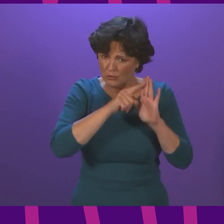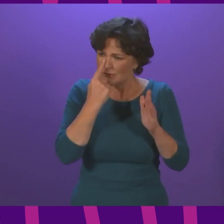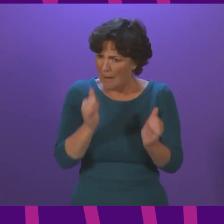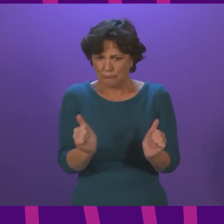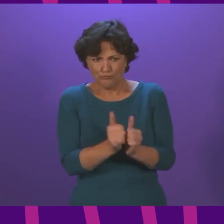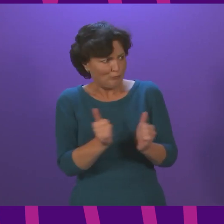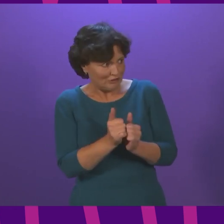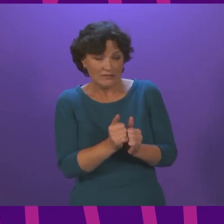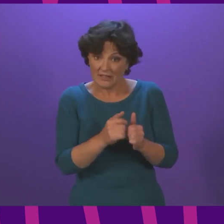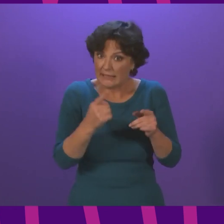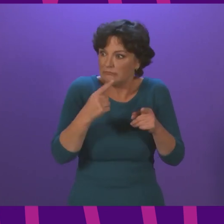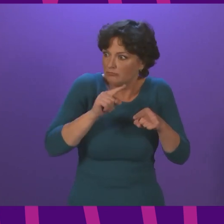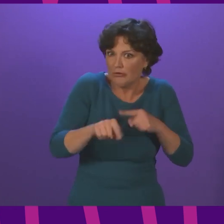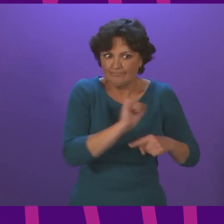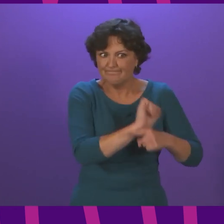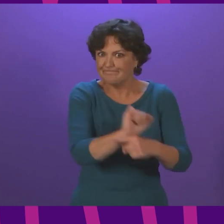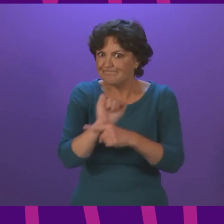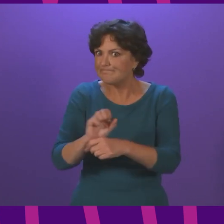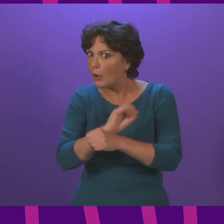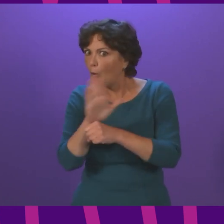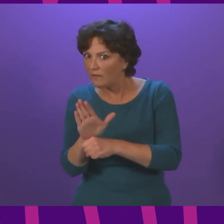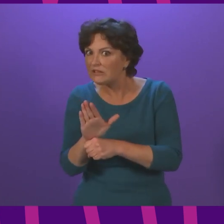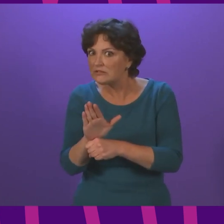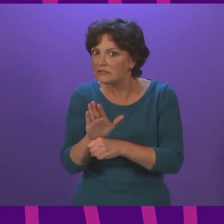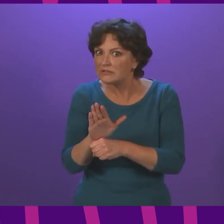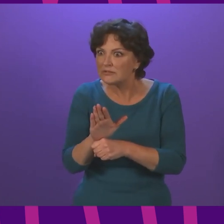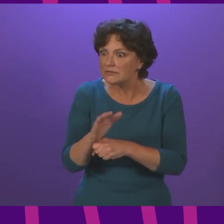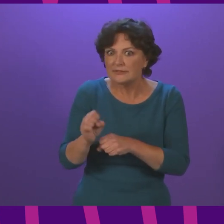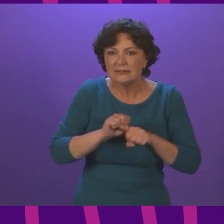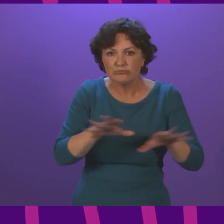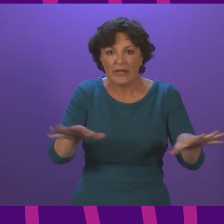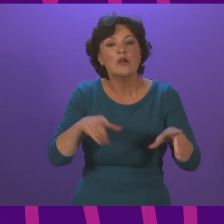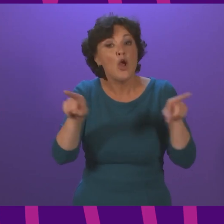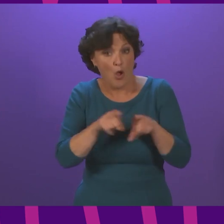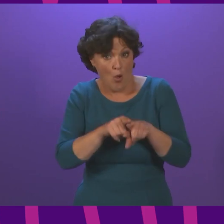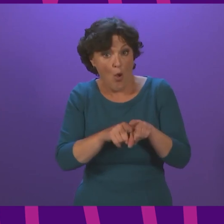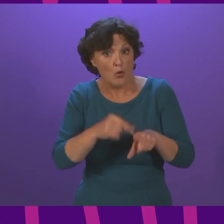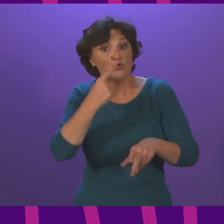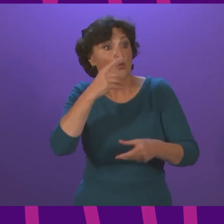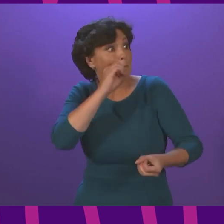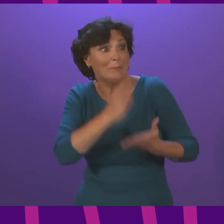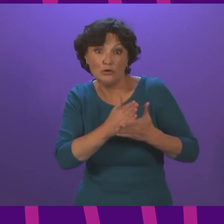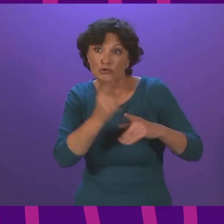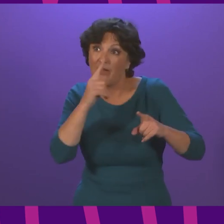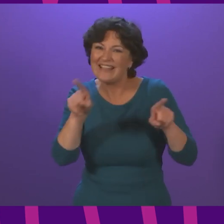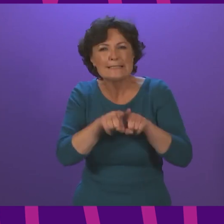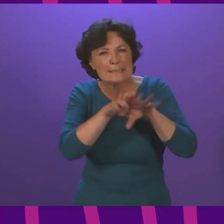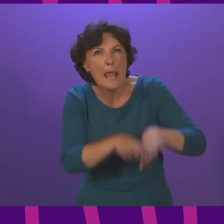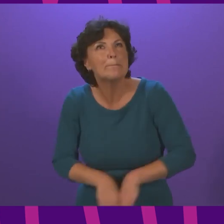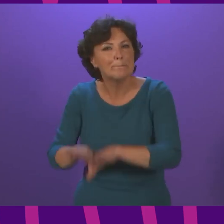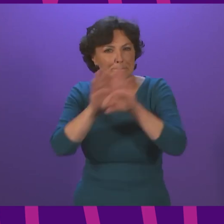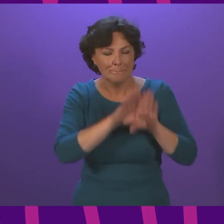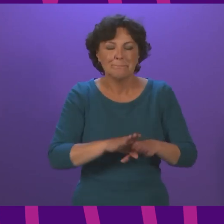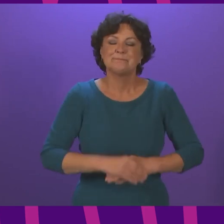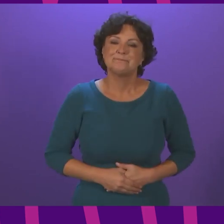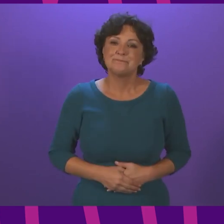new variants and that, as far as possible, it is consistent across all four nations of the UK. The final point, Presiding Officer, I